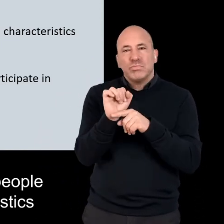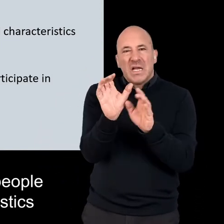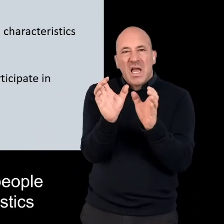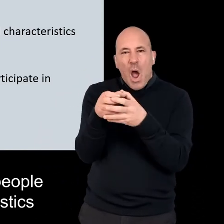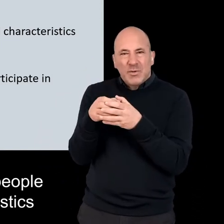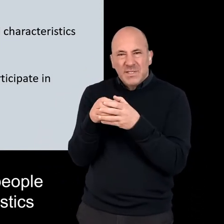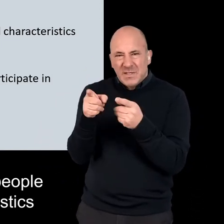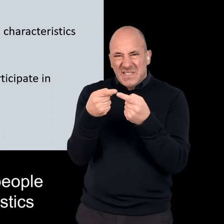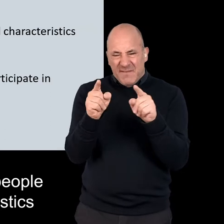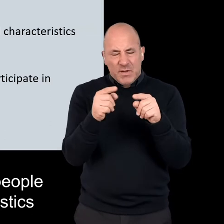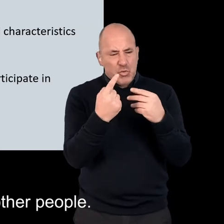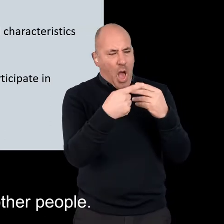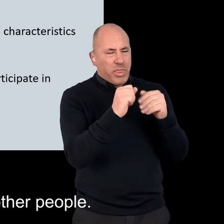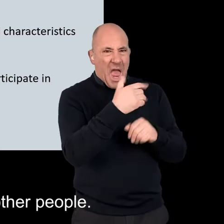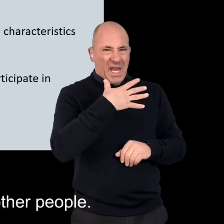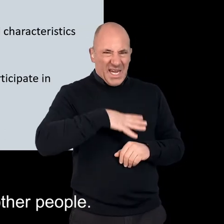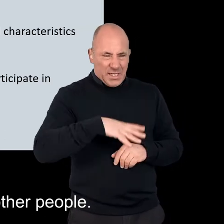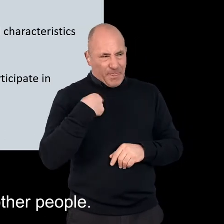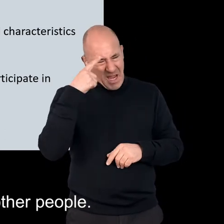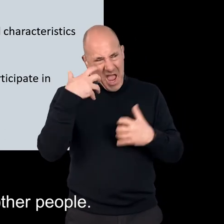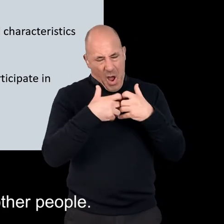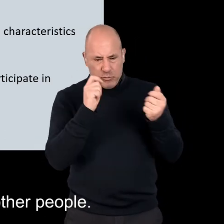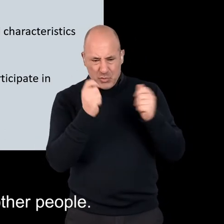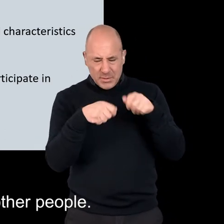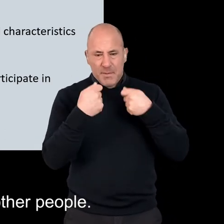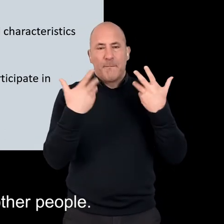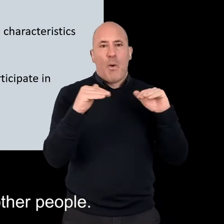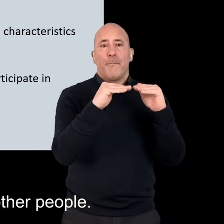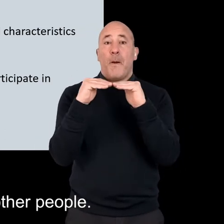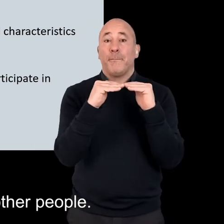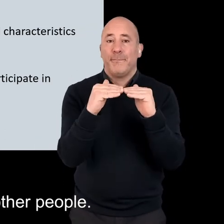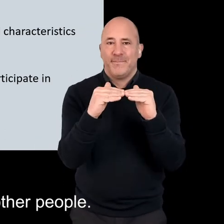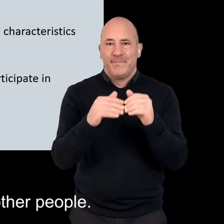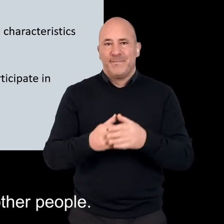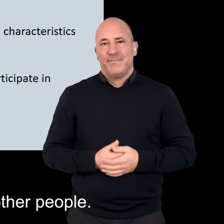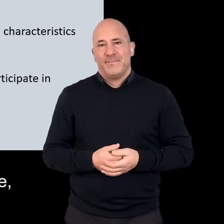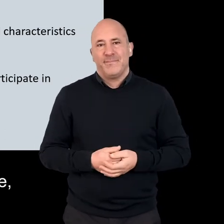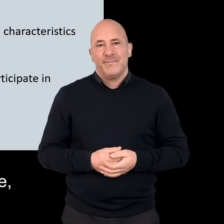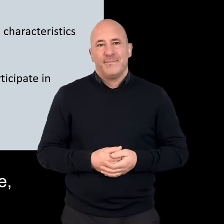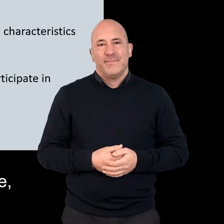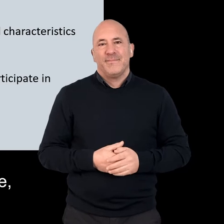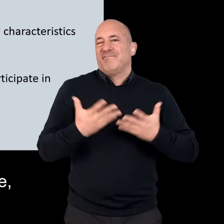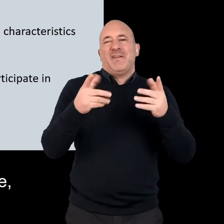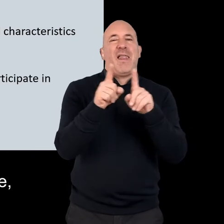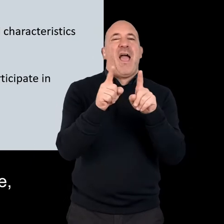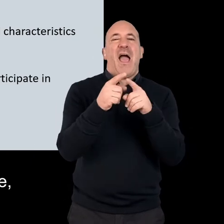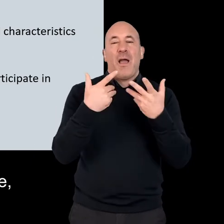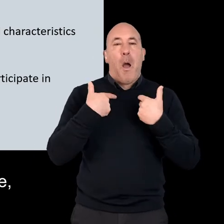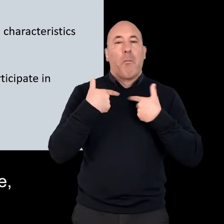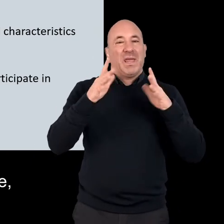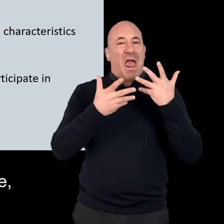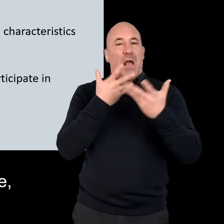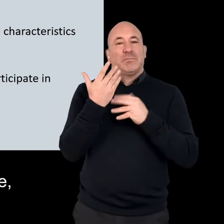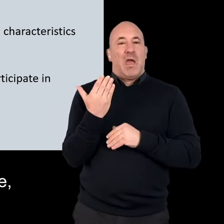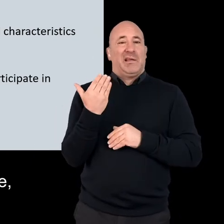people with certain protected characteristics where they're different to the needs of other people. And that could be,